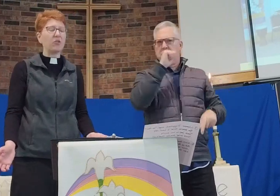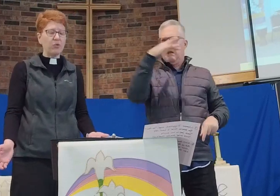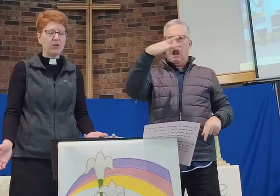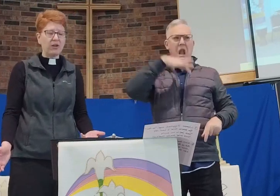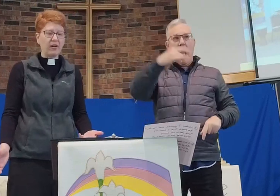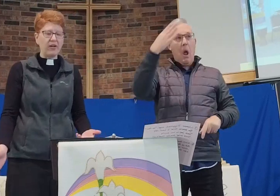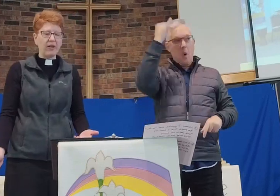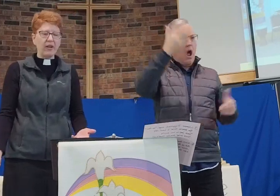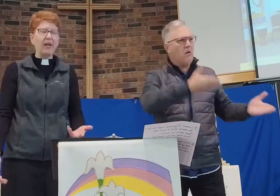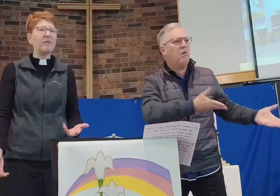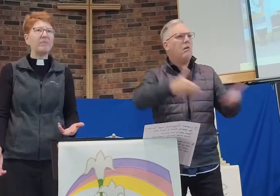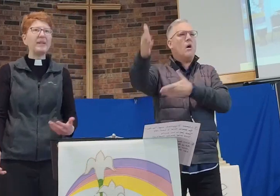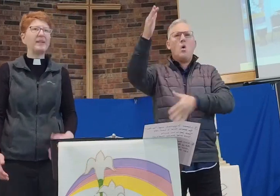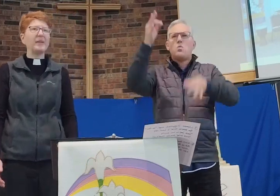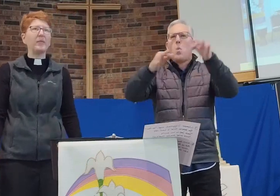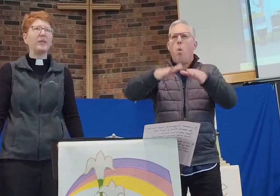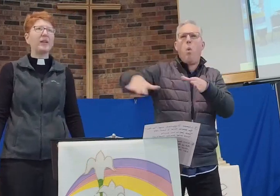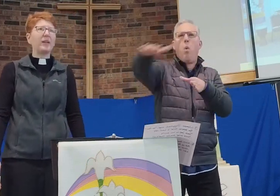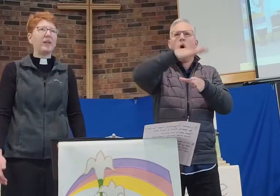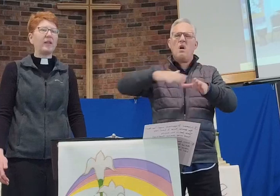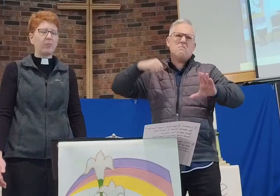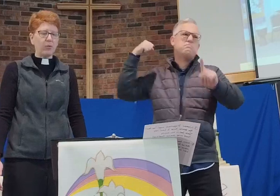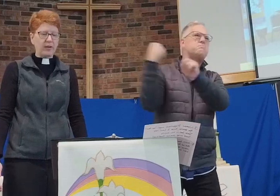the courtyard and beat him in the morning.